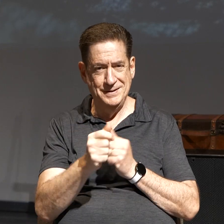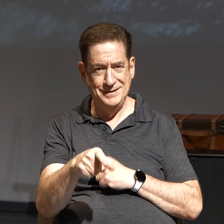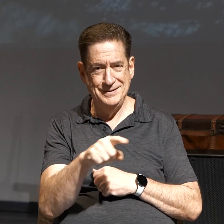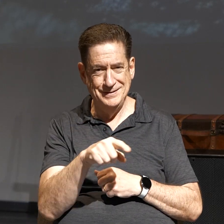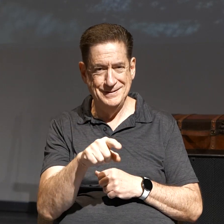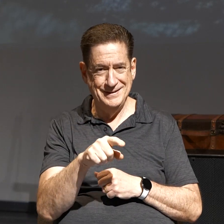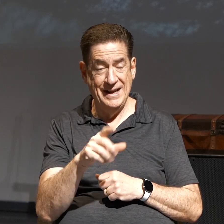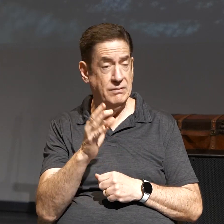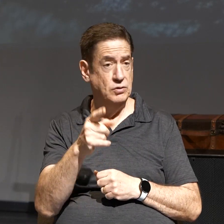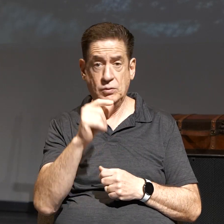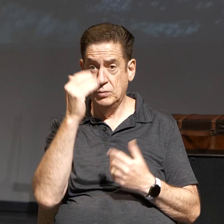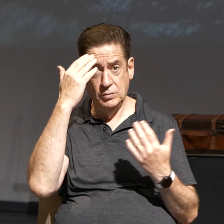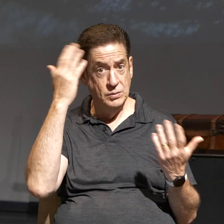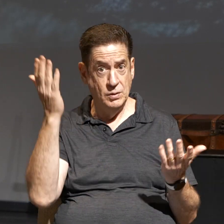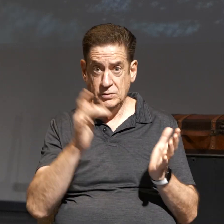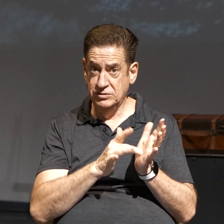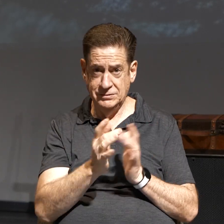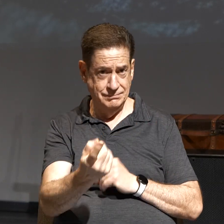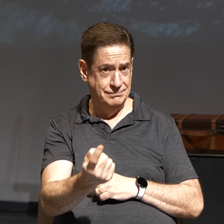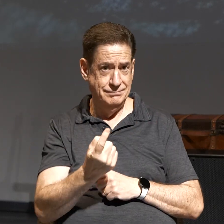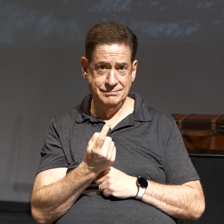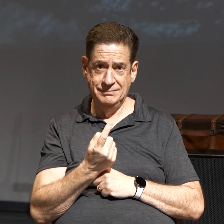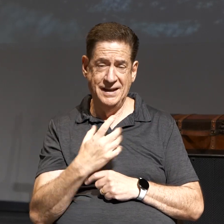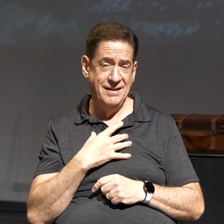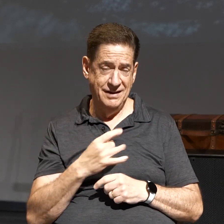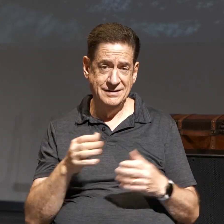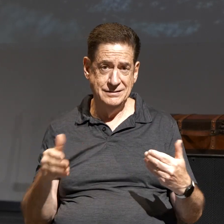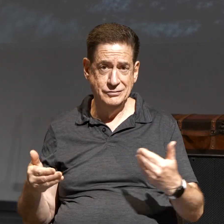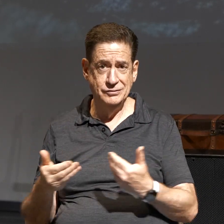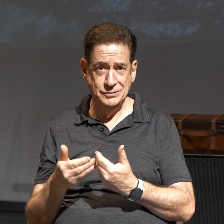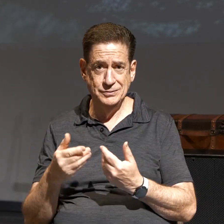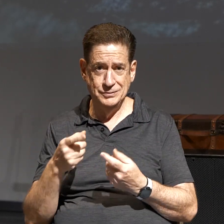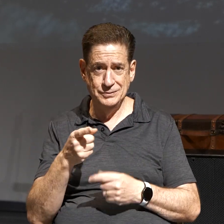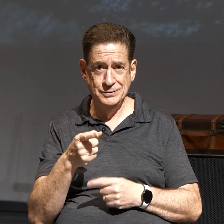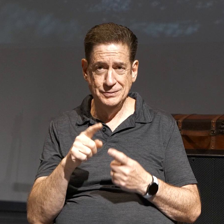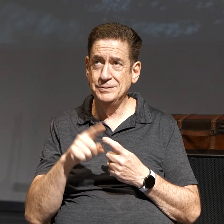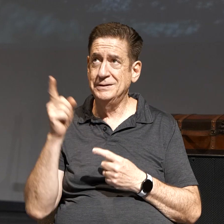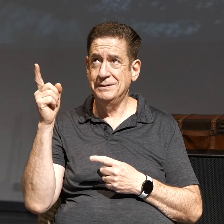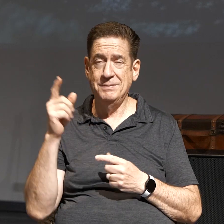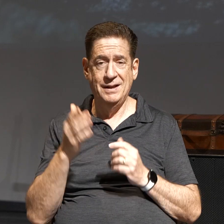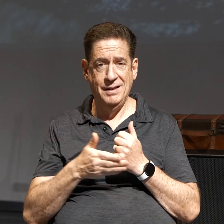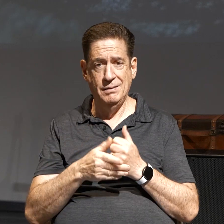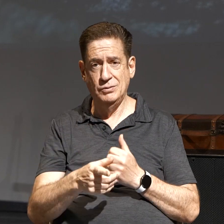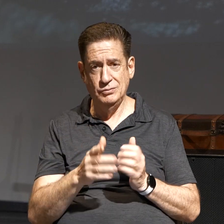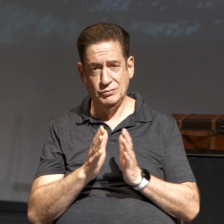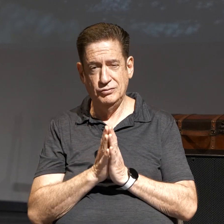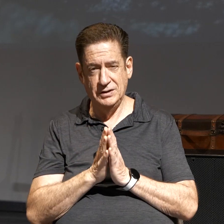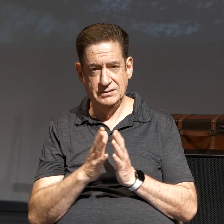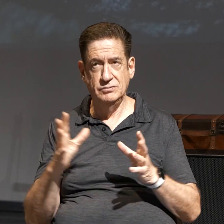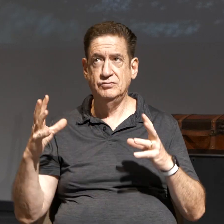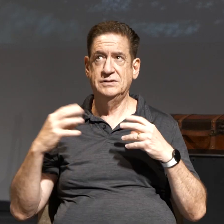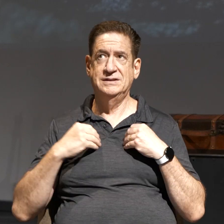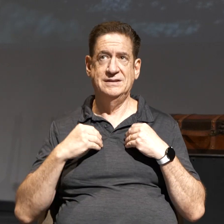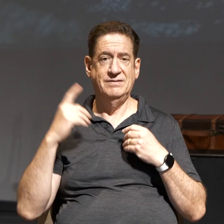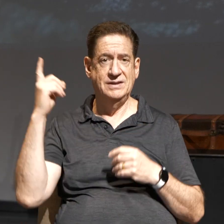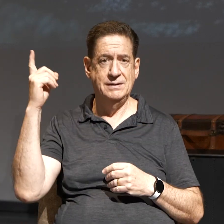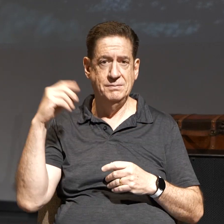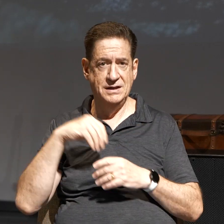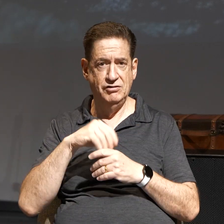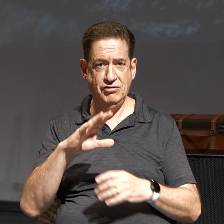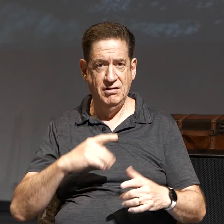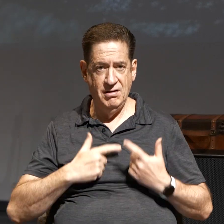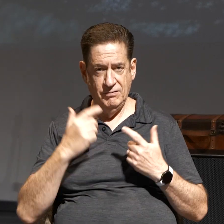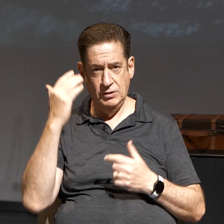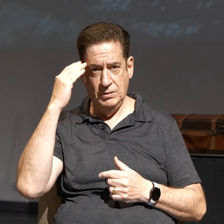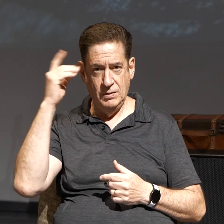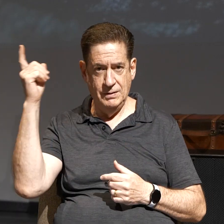if you don't know Jesus, come on up. I'd like to introduce you to Him and help you to pray to receive Him into your life and to know Him